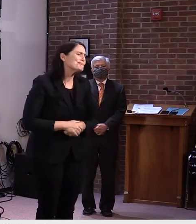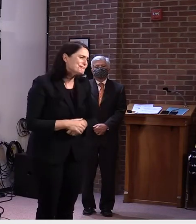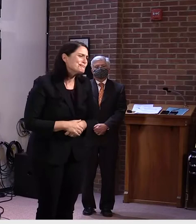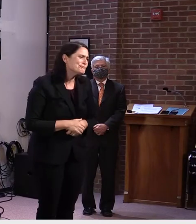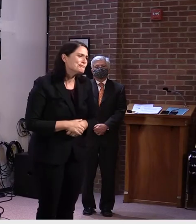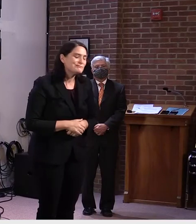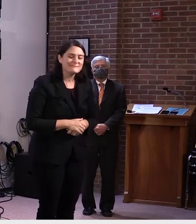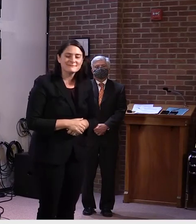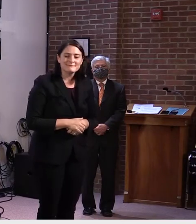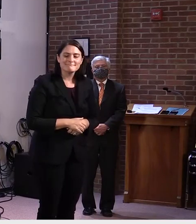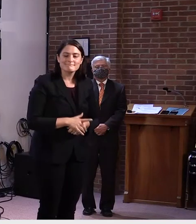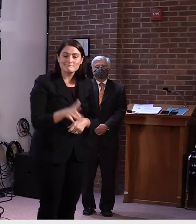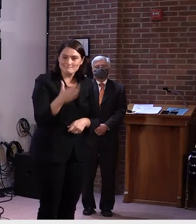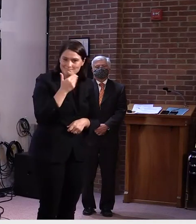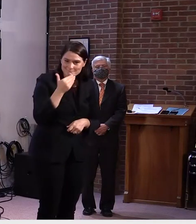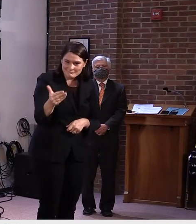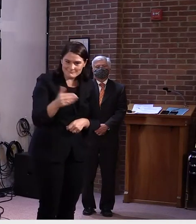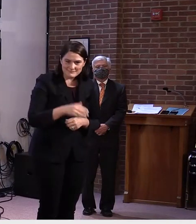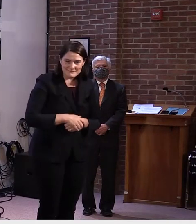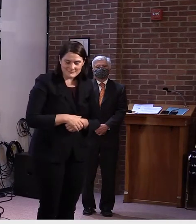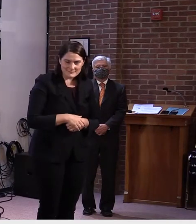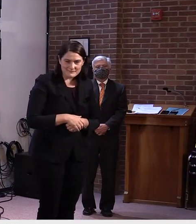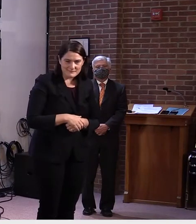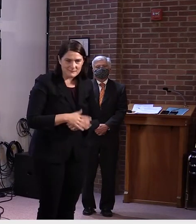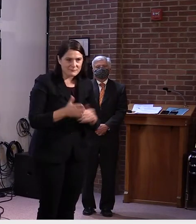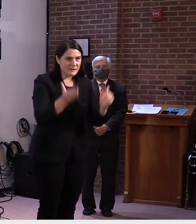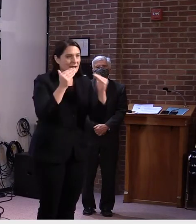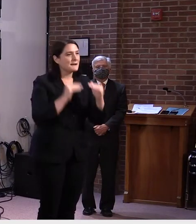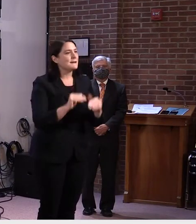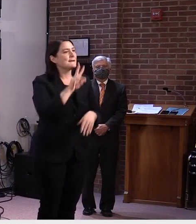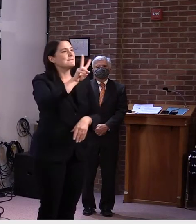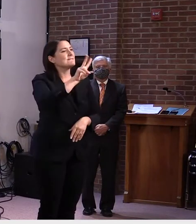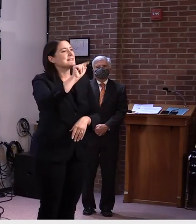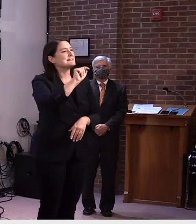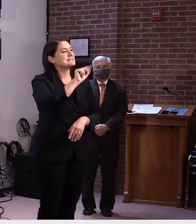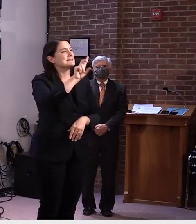Thank you. Erin Patanko, UT Digger.